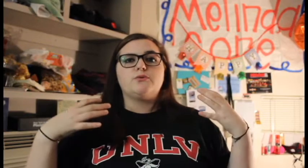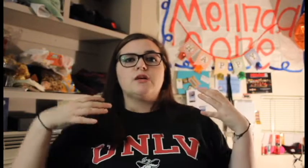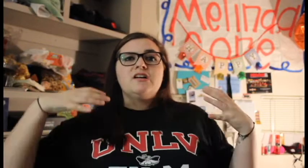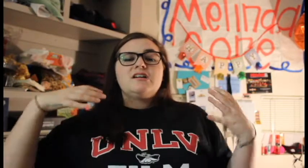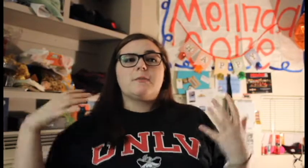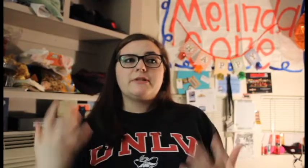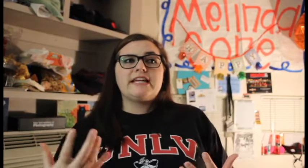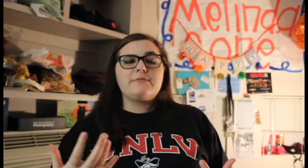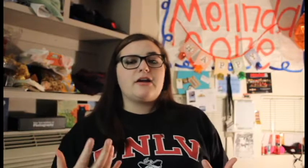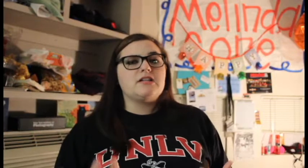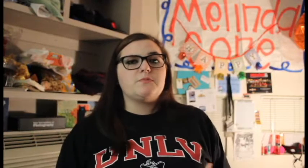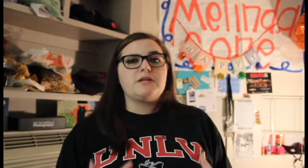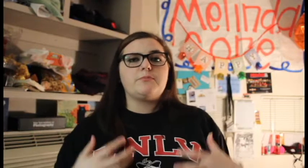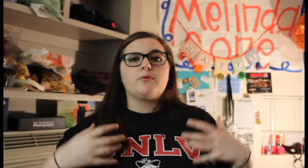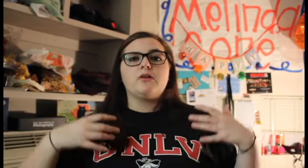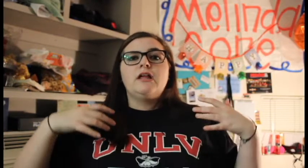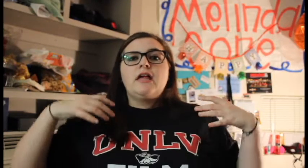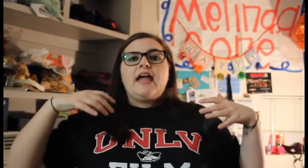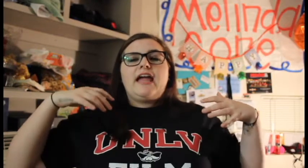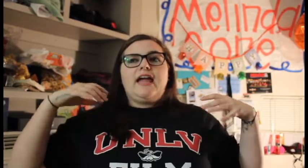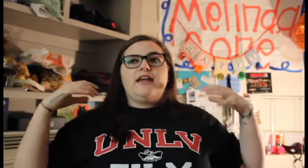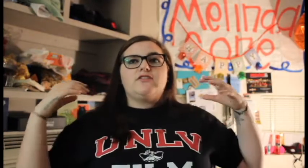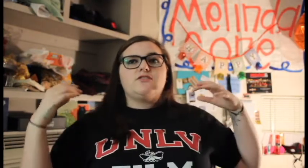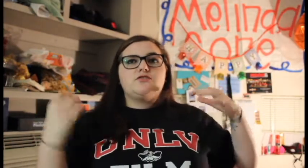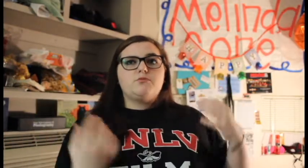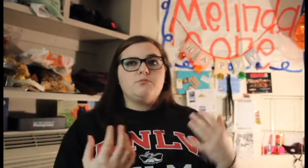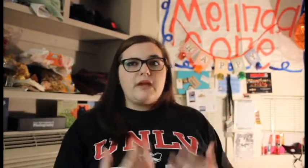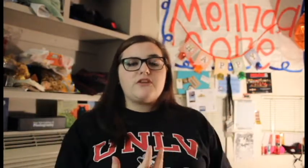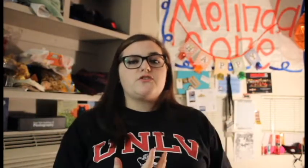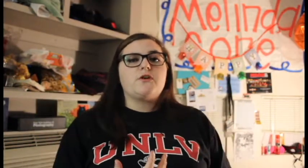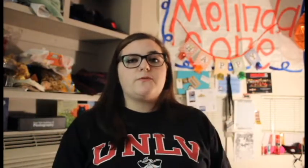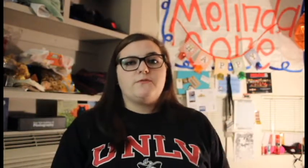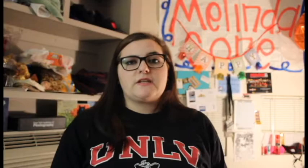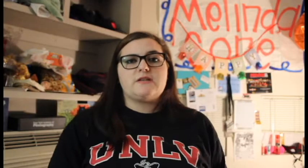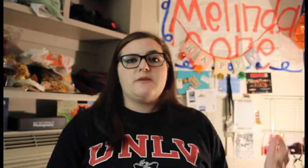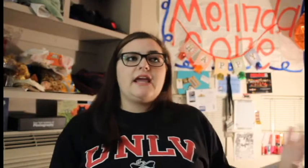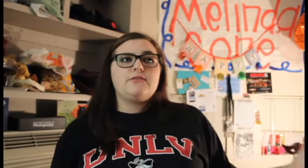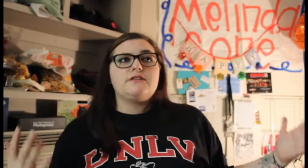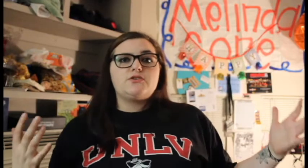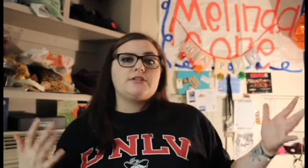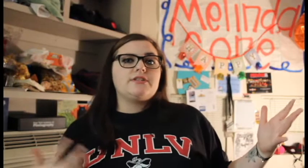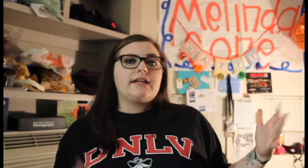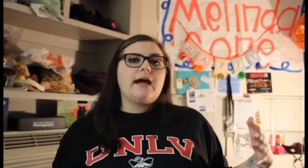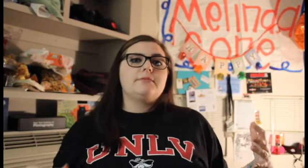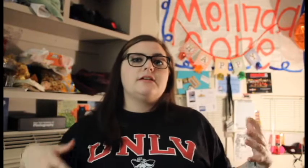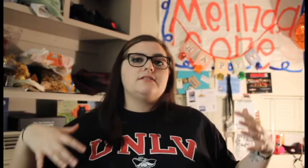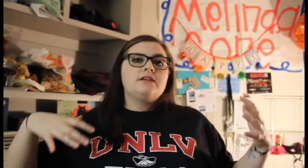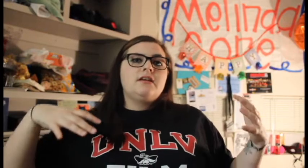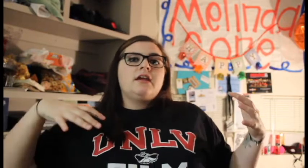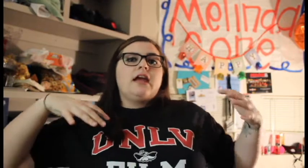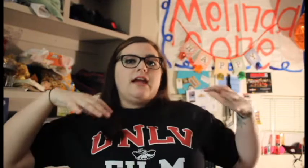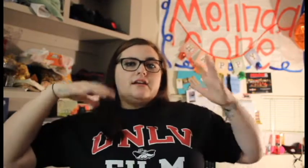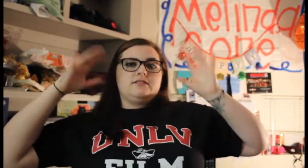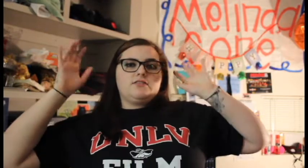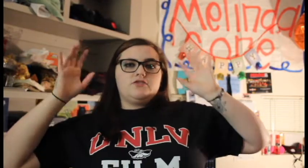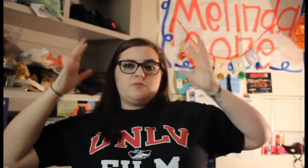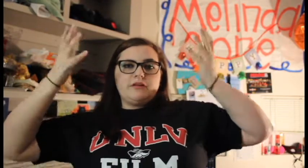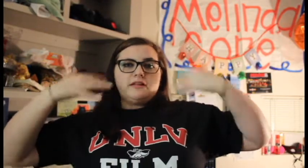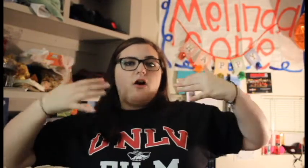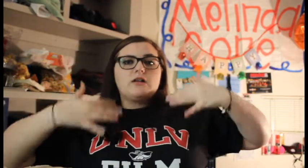complain about it to people and make yourself the victim and every situation that happens and to just be all